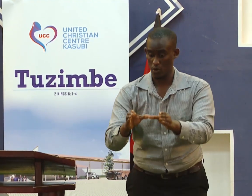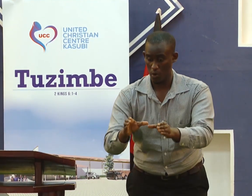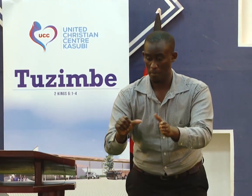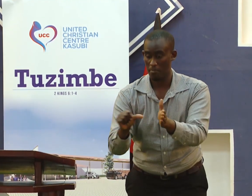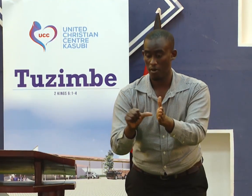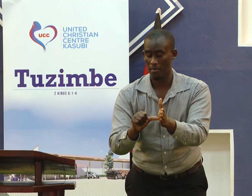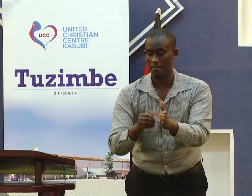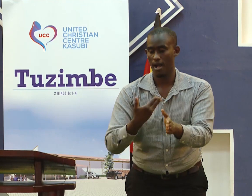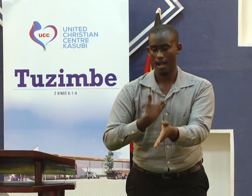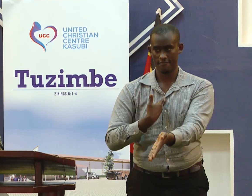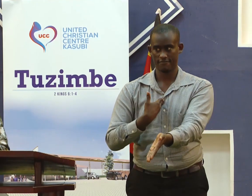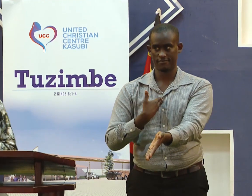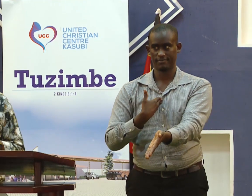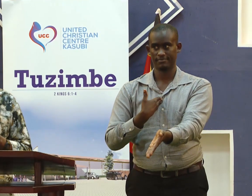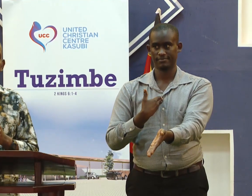So that's the problem.